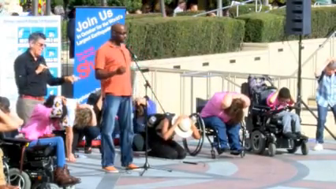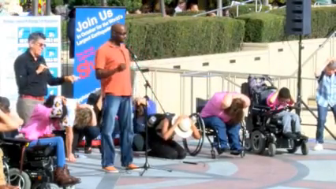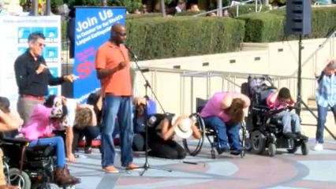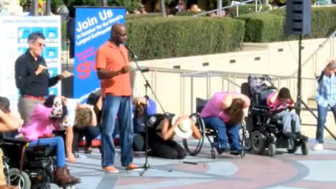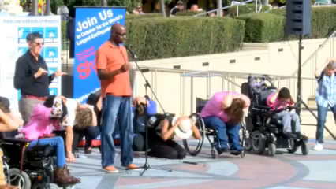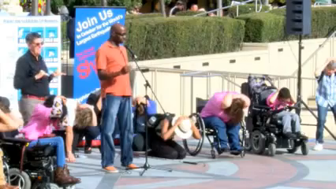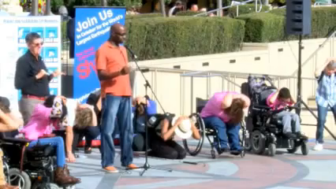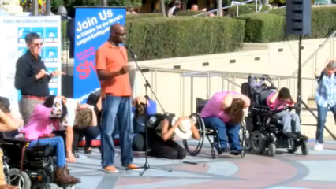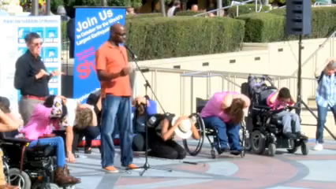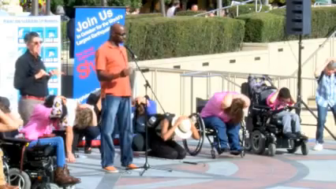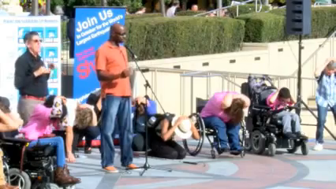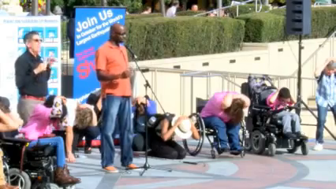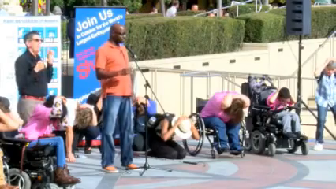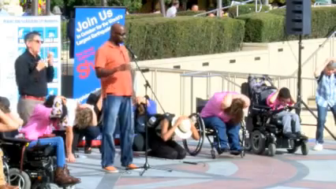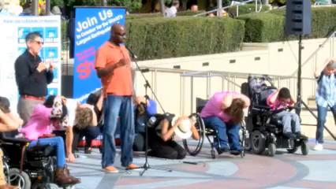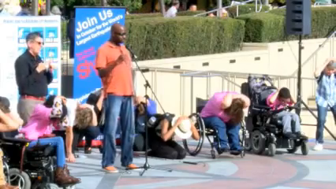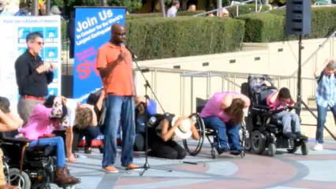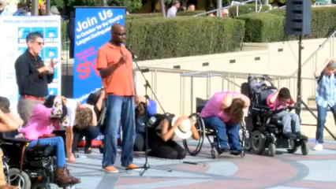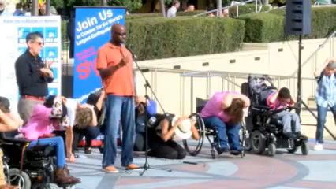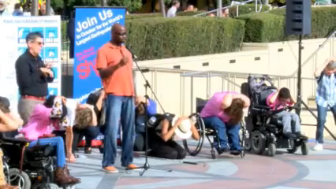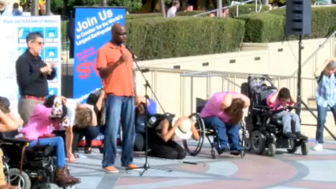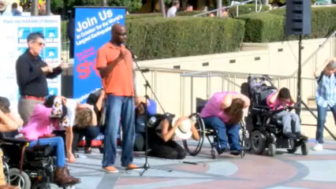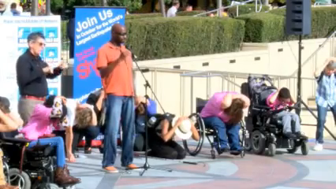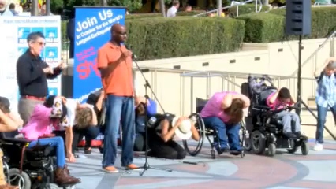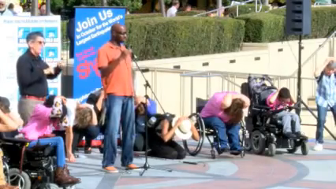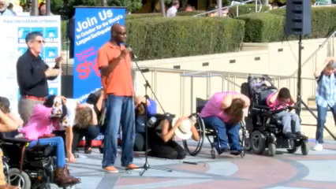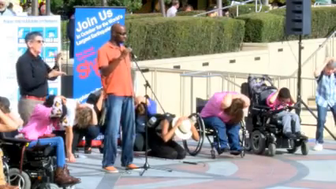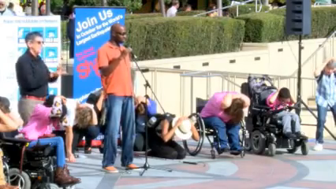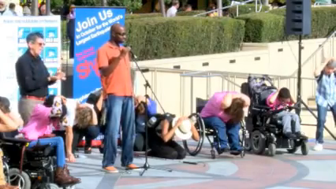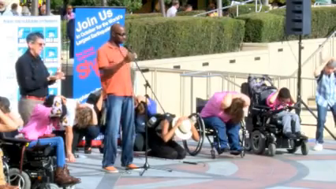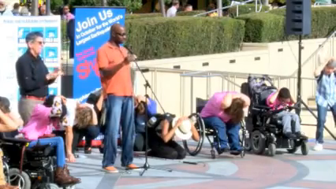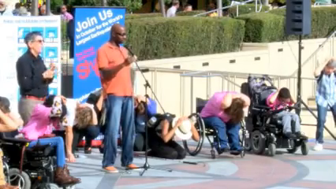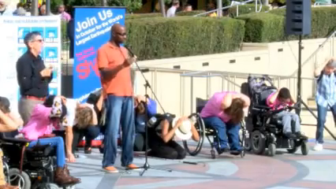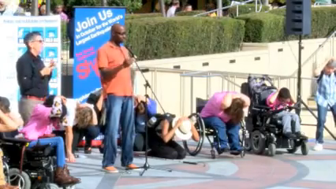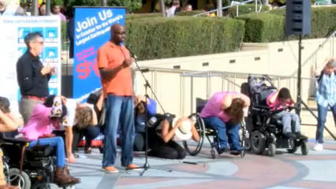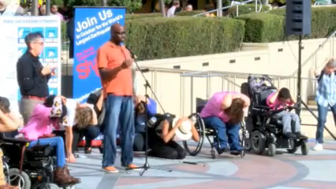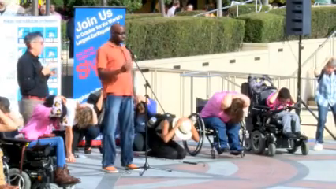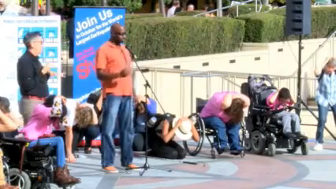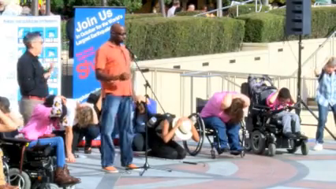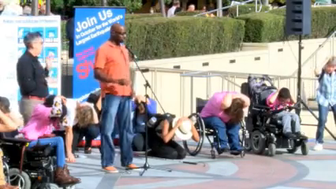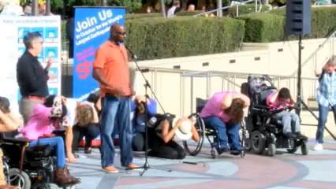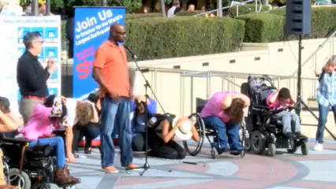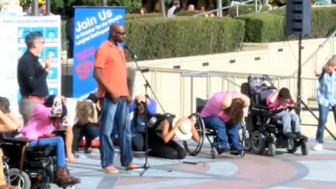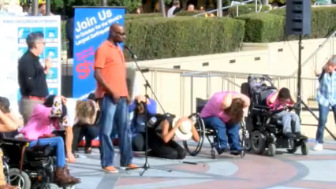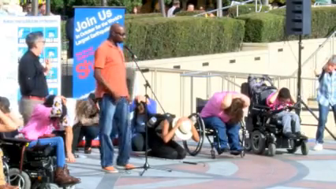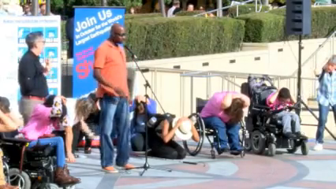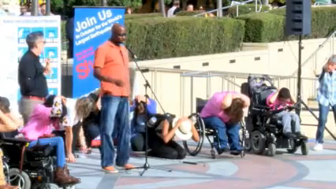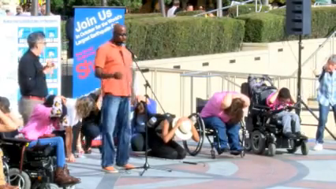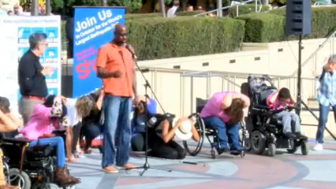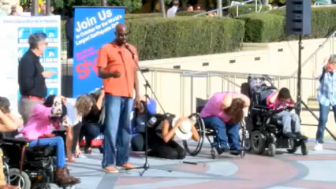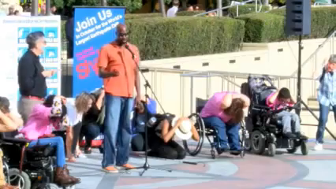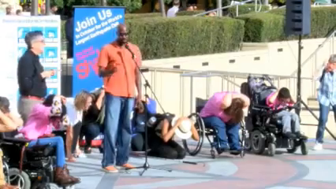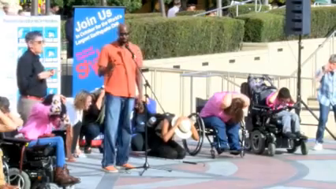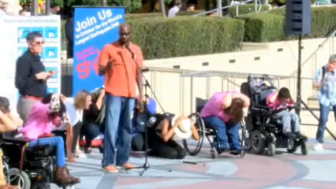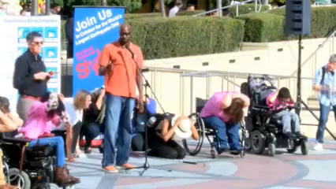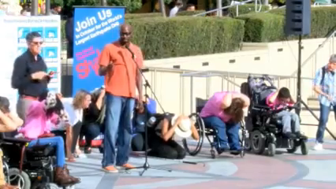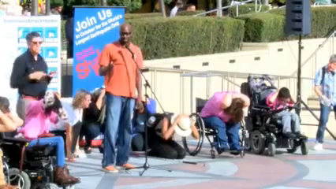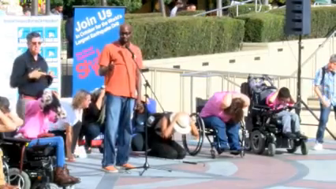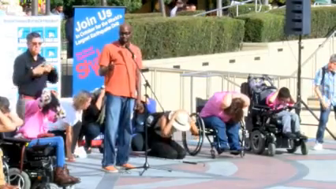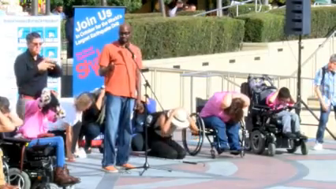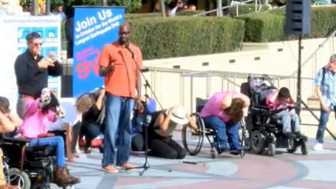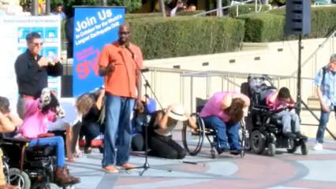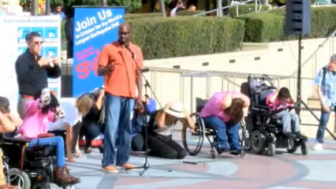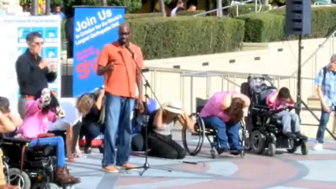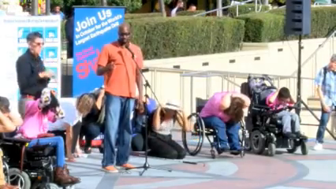until the shaking stops. Then proceed to find safety. So those are all the important